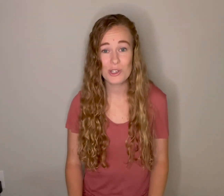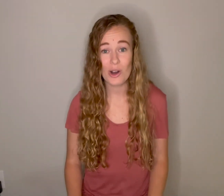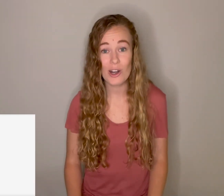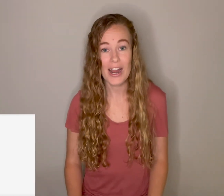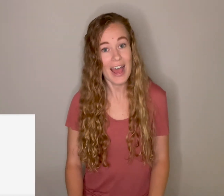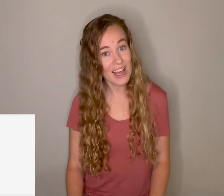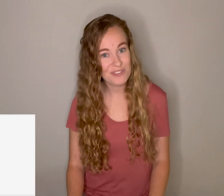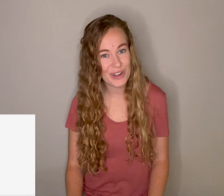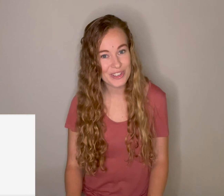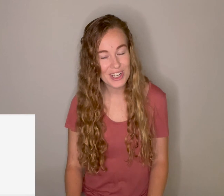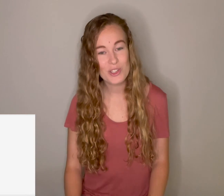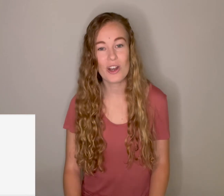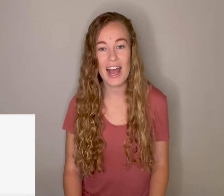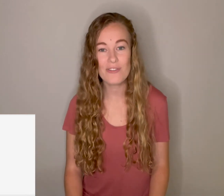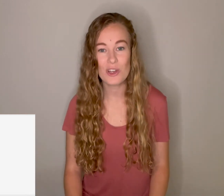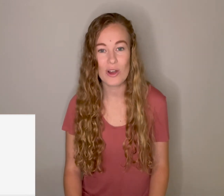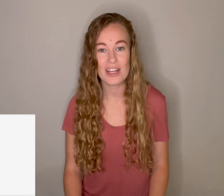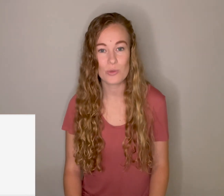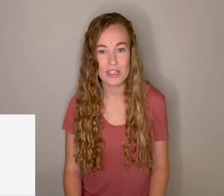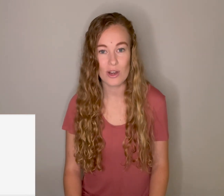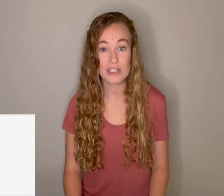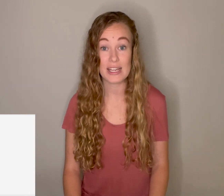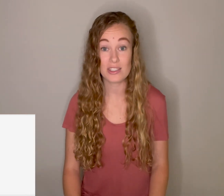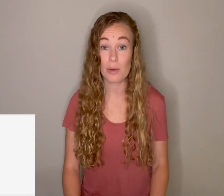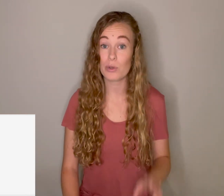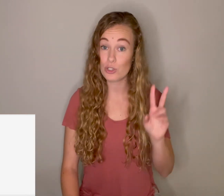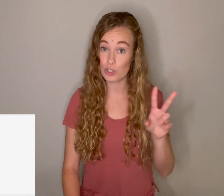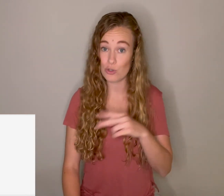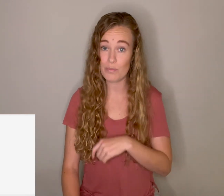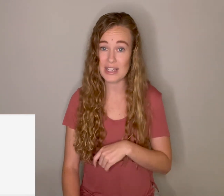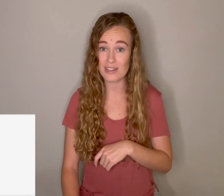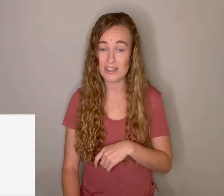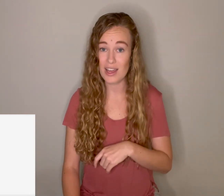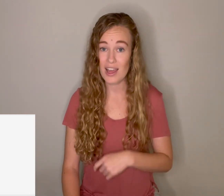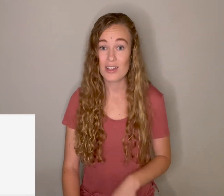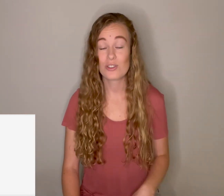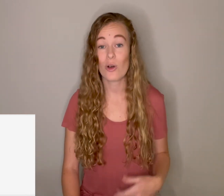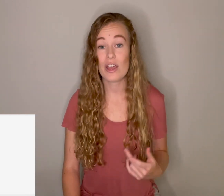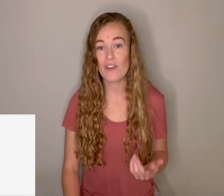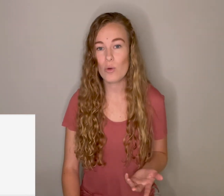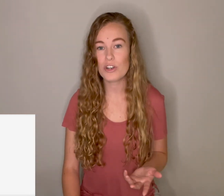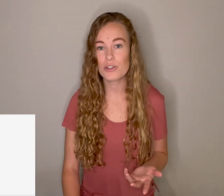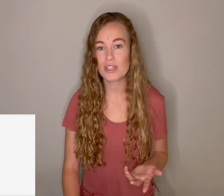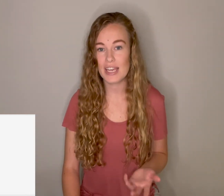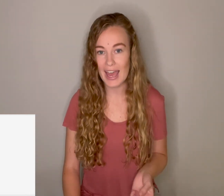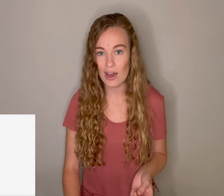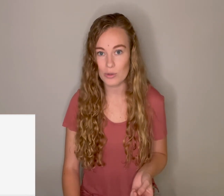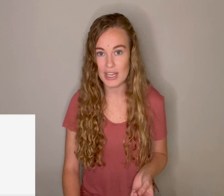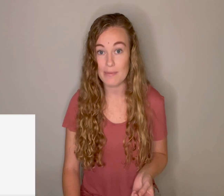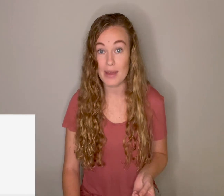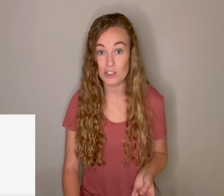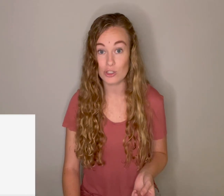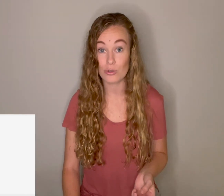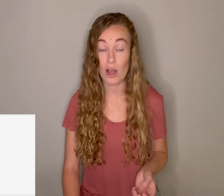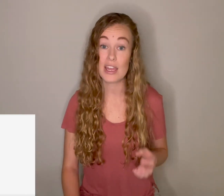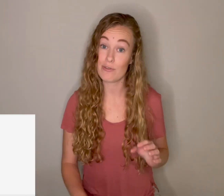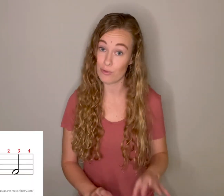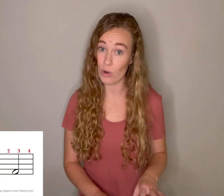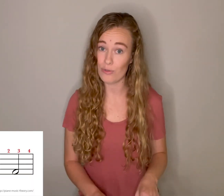our half note. So our half note, as we know, takes up two beats. So if I were to count a measure in four, four,